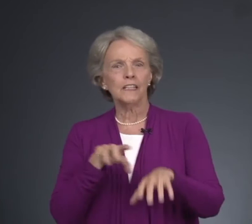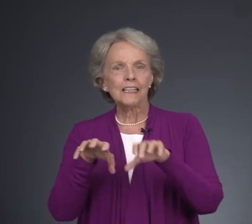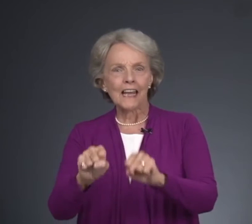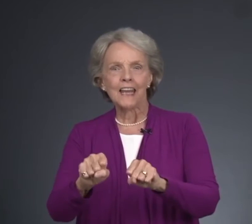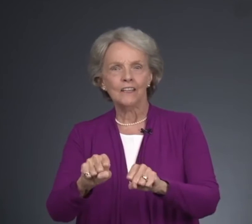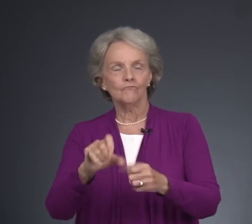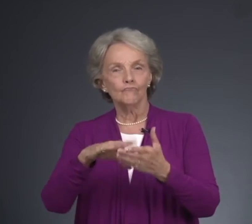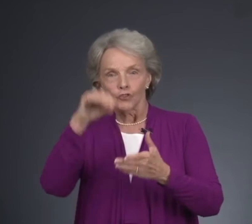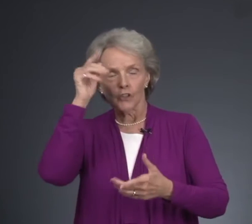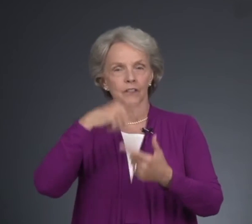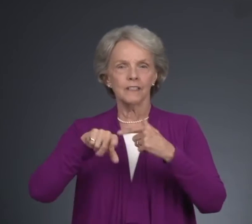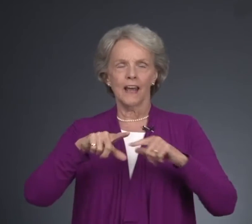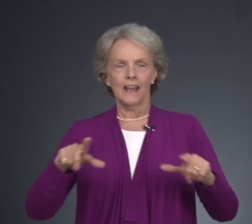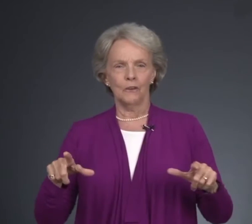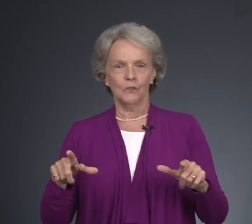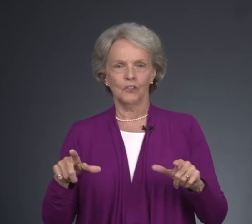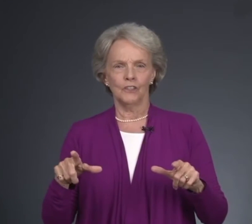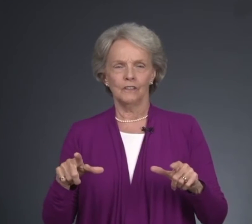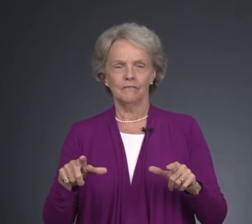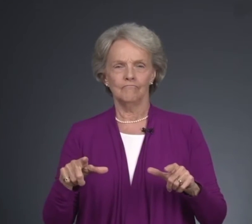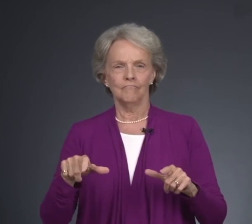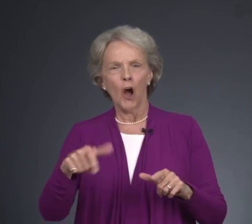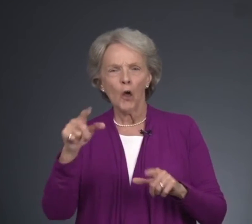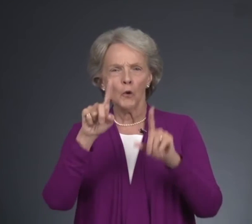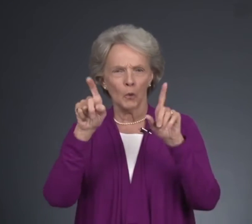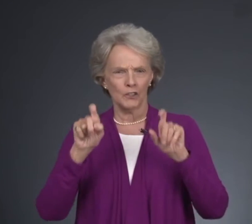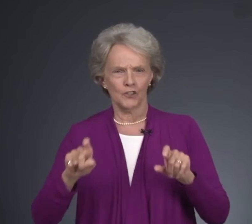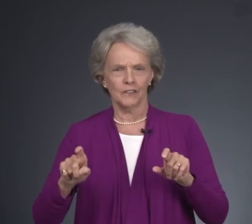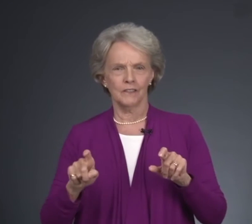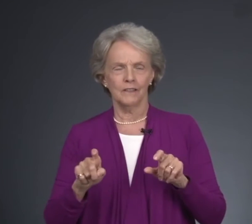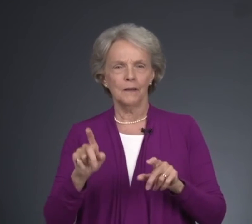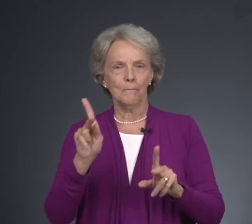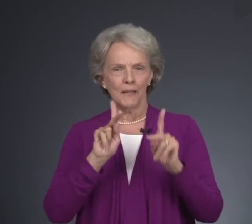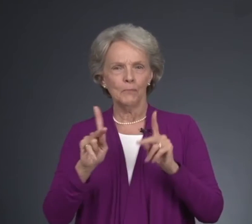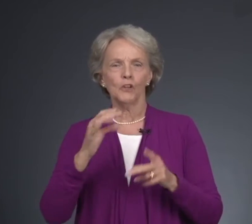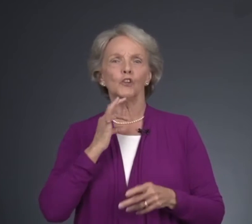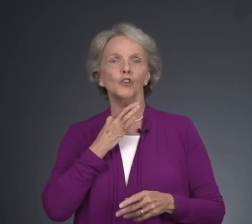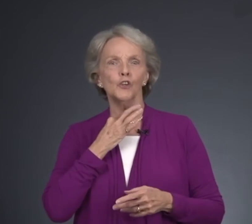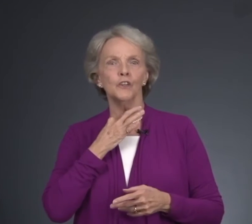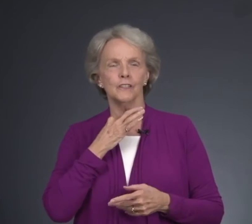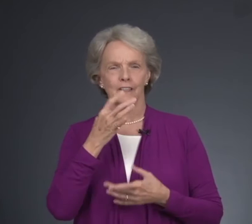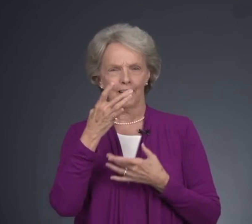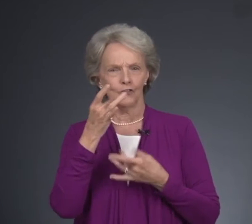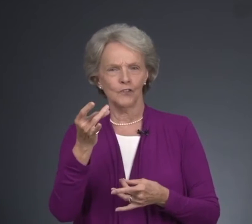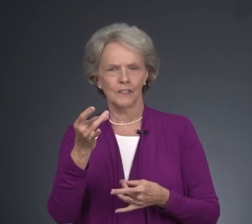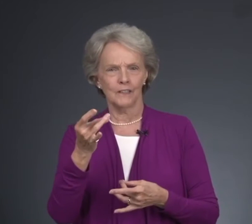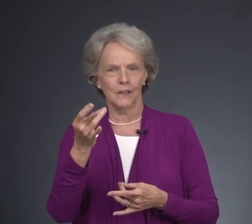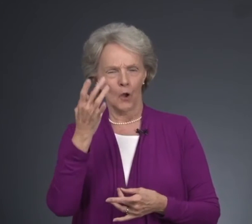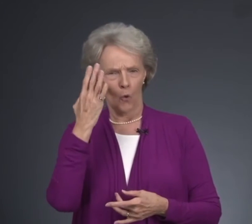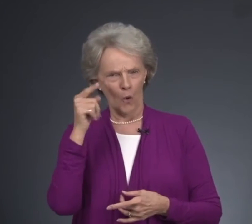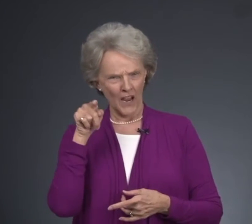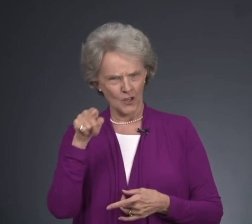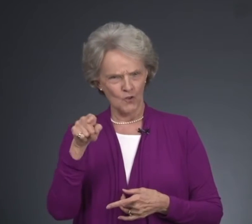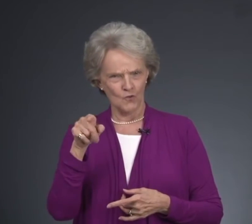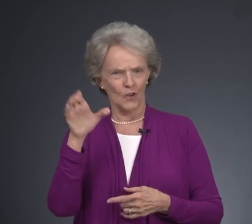did it take to learn sign language? Other questions, people are curious, interested, why you,